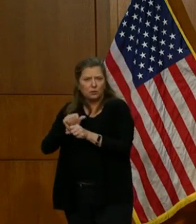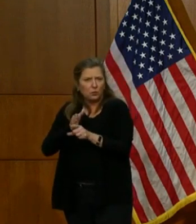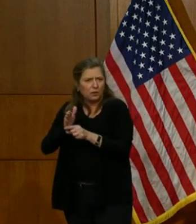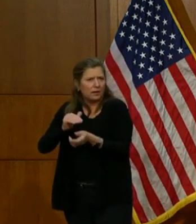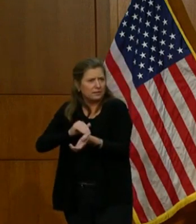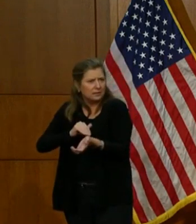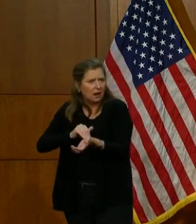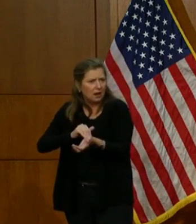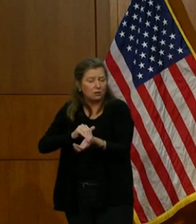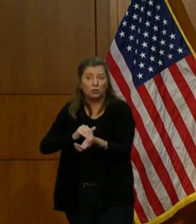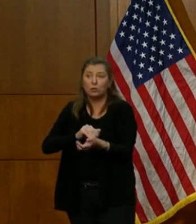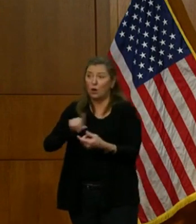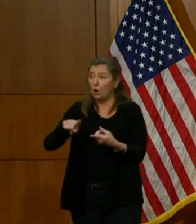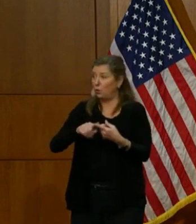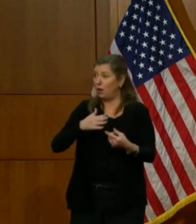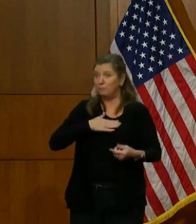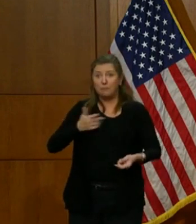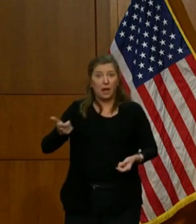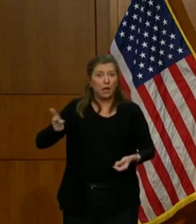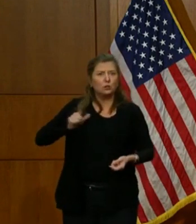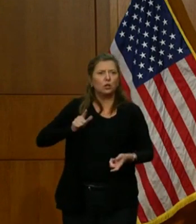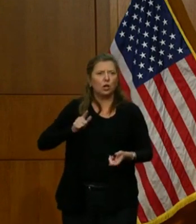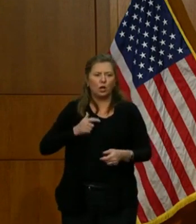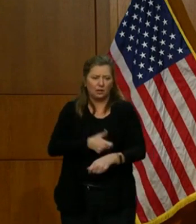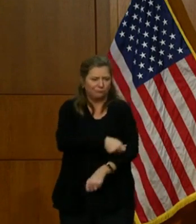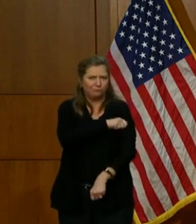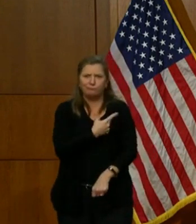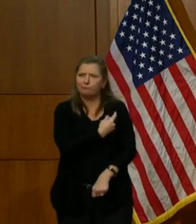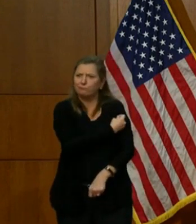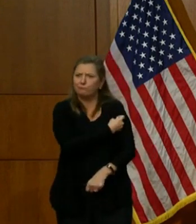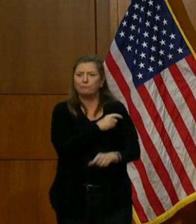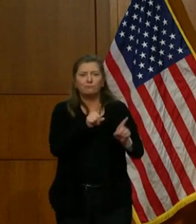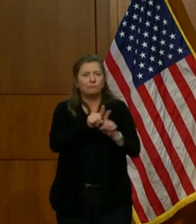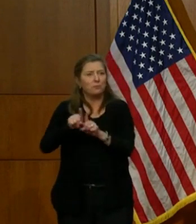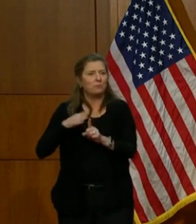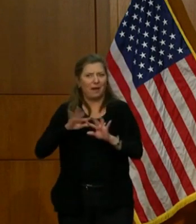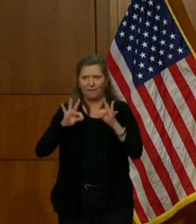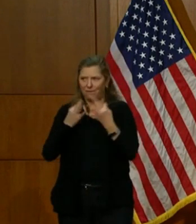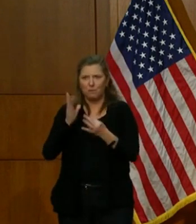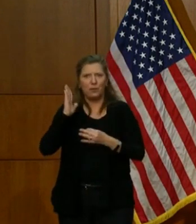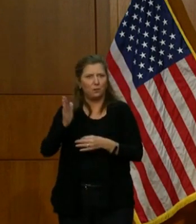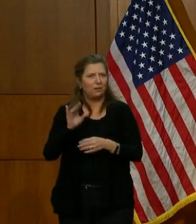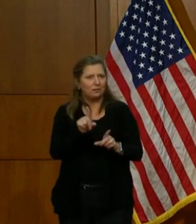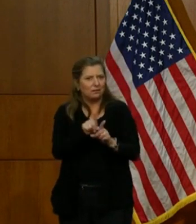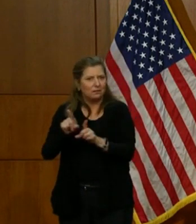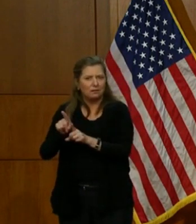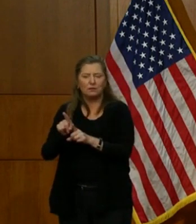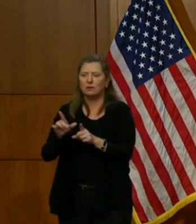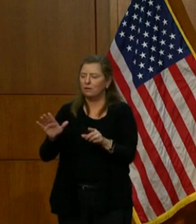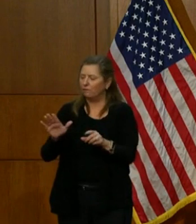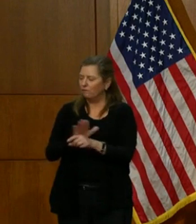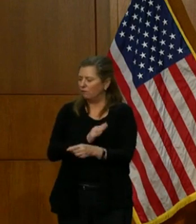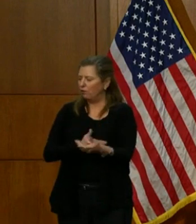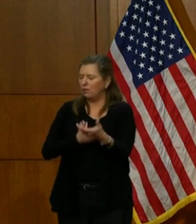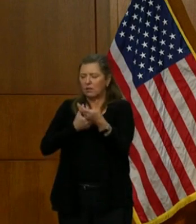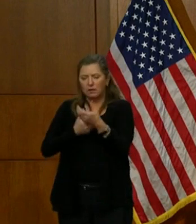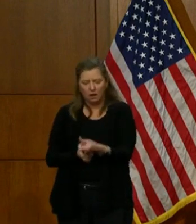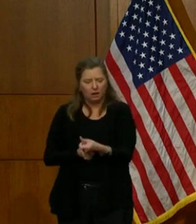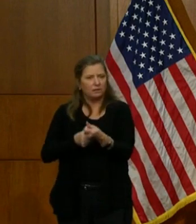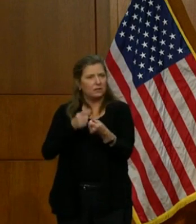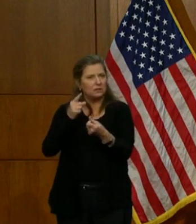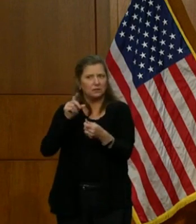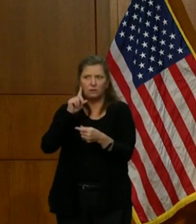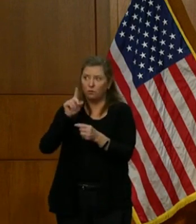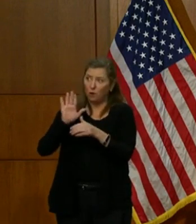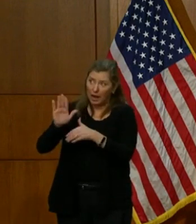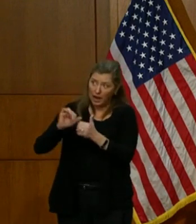I will take it when it is my turn, and so will my family. I have full confidence in the process to develop